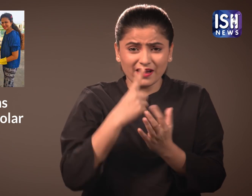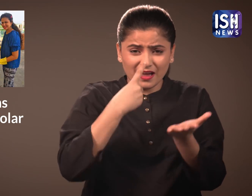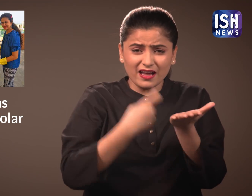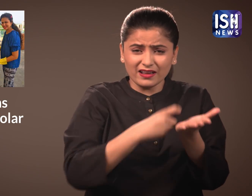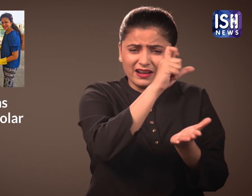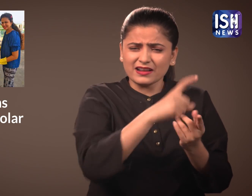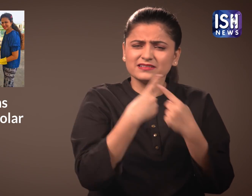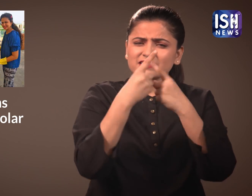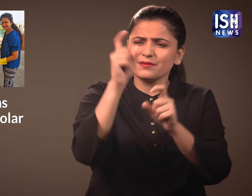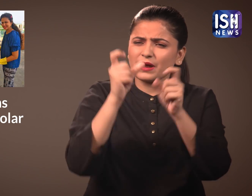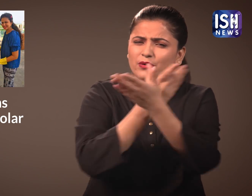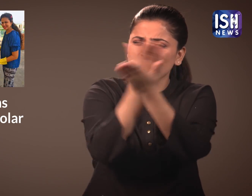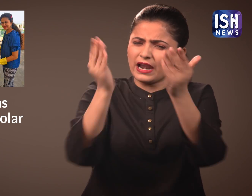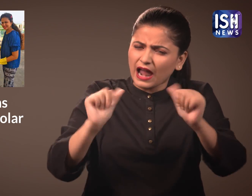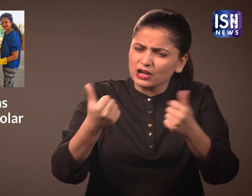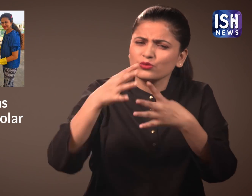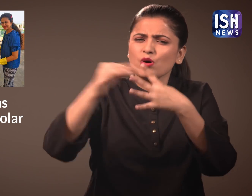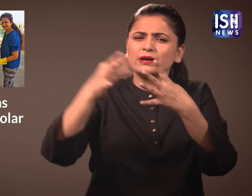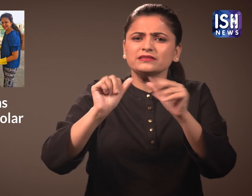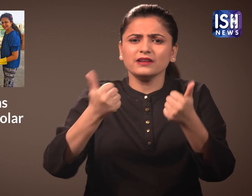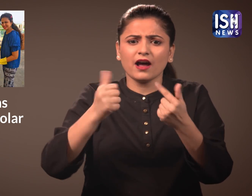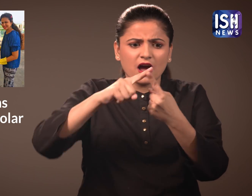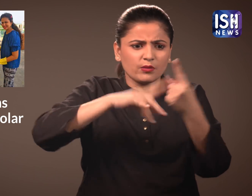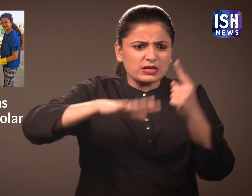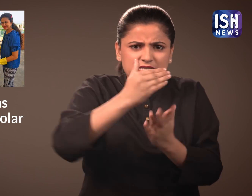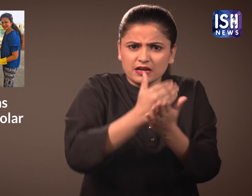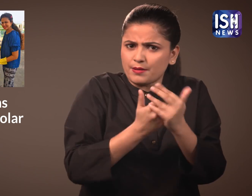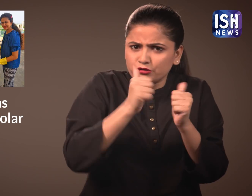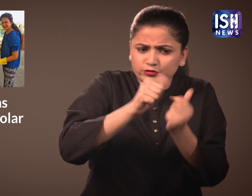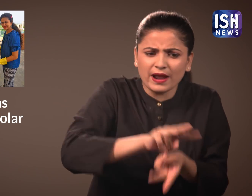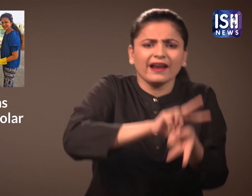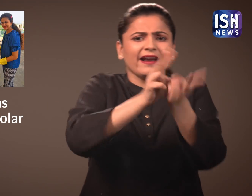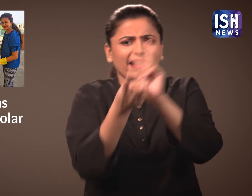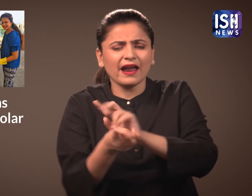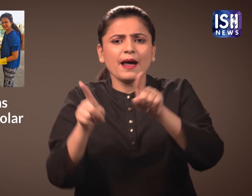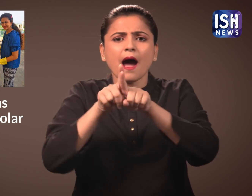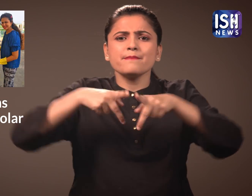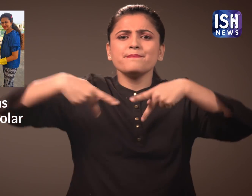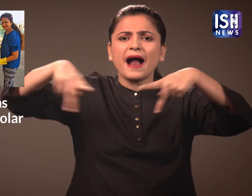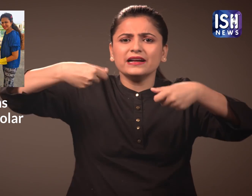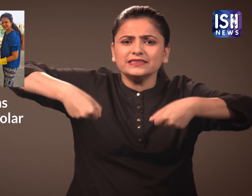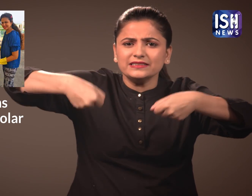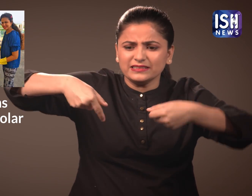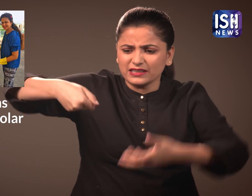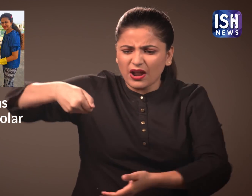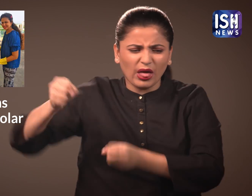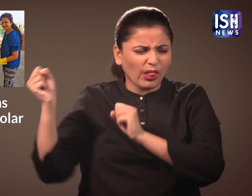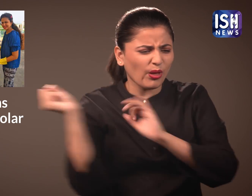Rima said people have many options. Instead of using plastic bags, they can make cloth bags to go shopping.